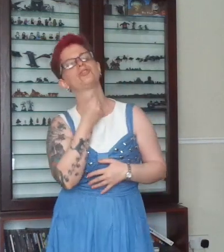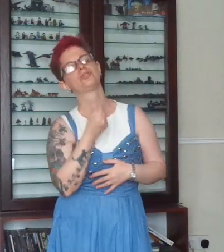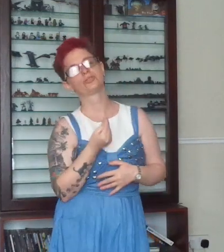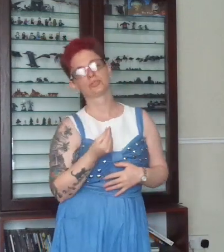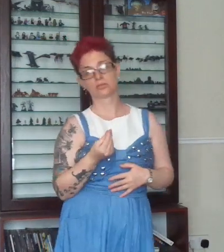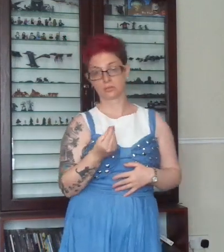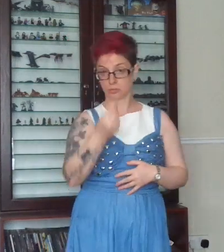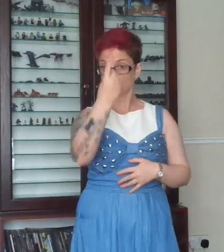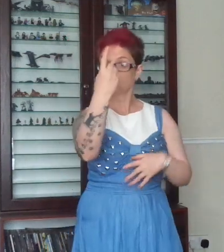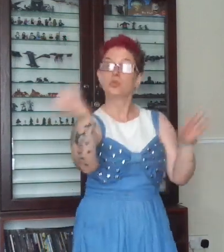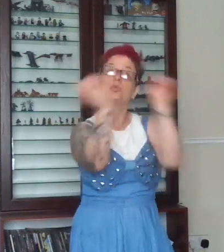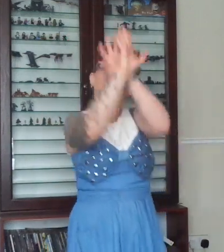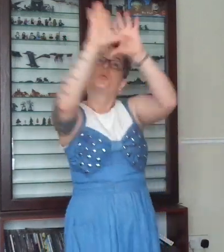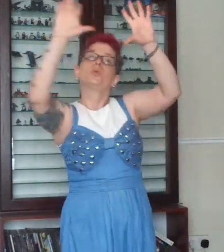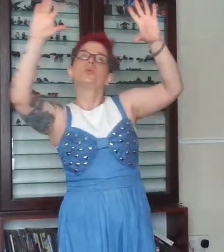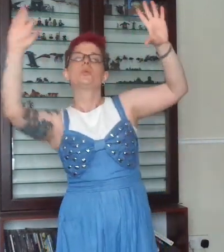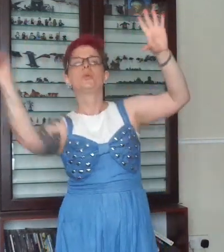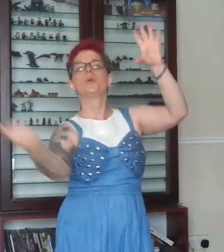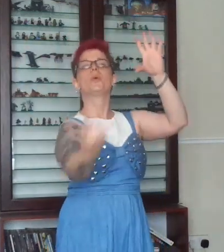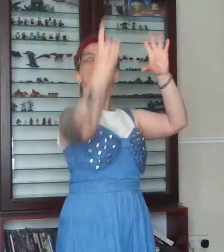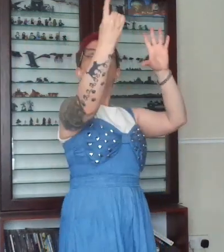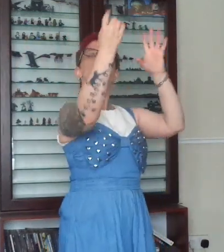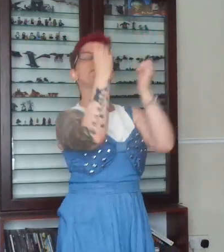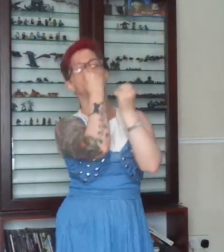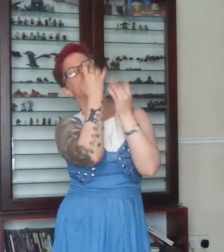eyes, you'd see you shine, you shine